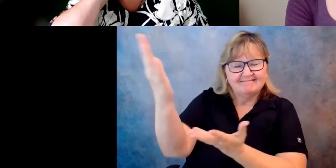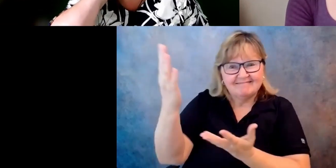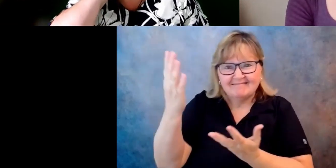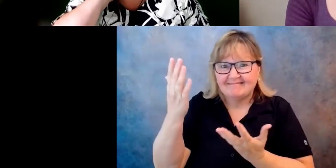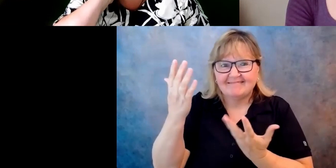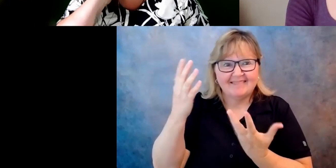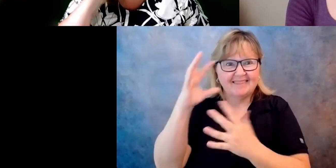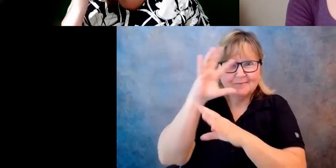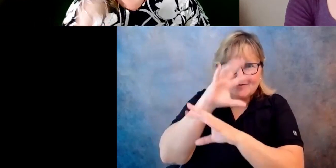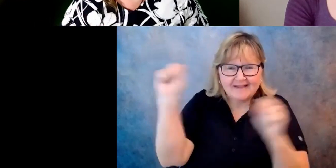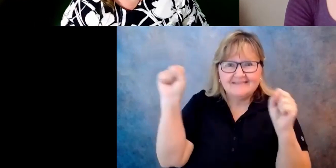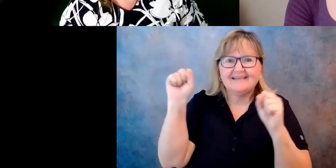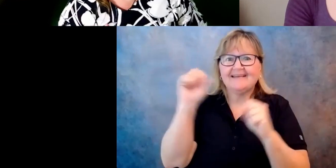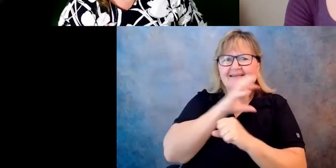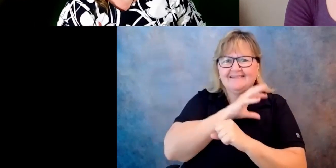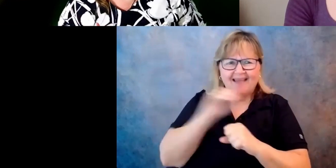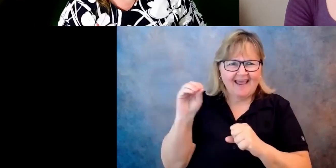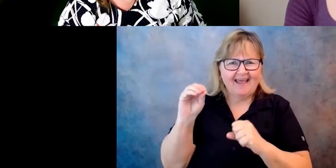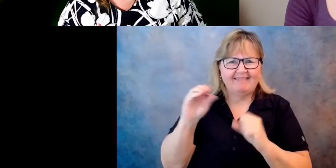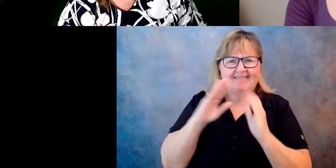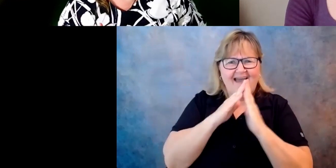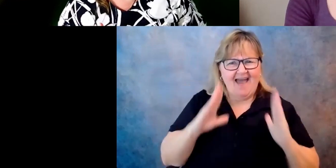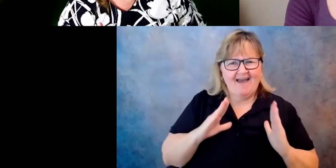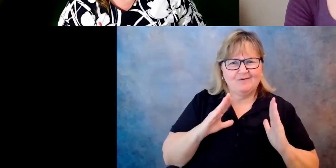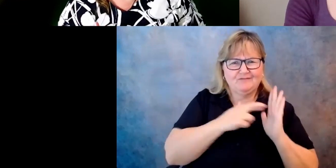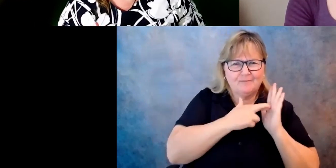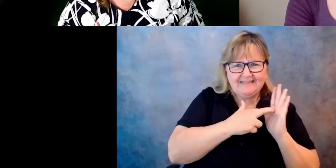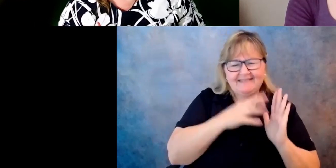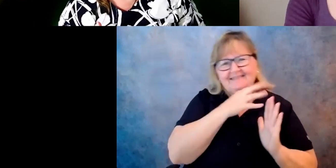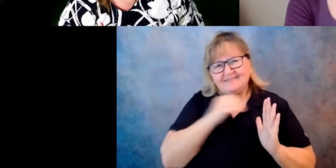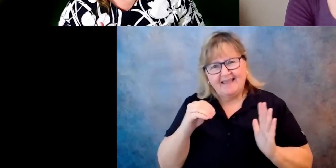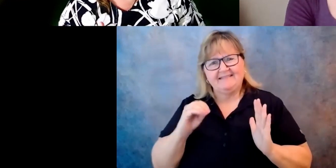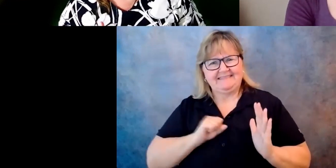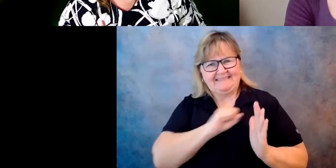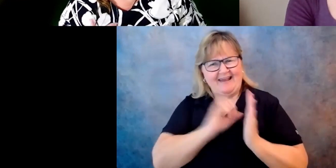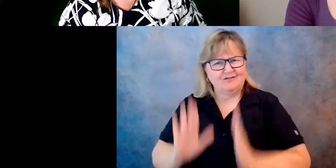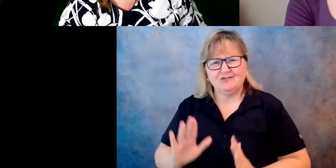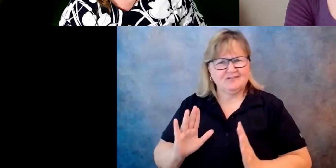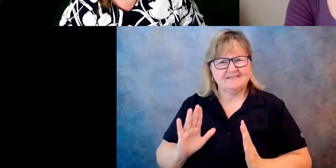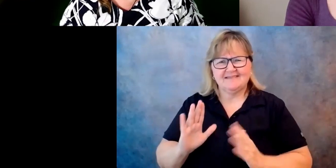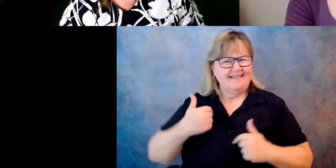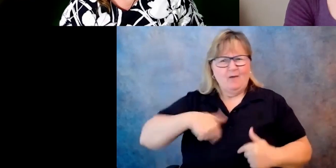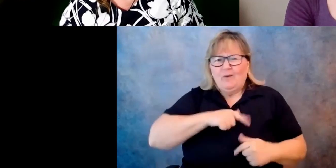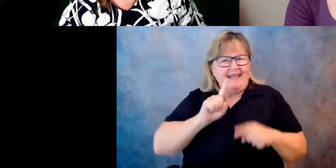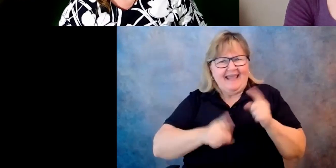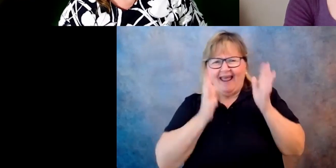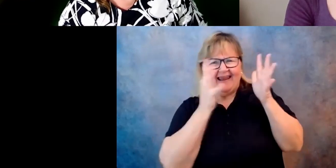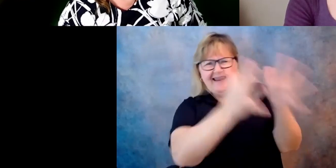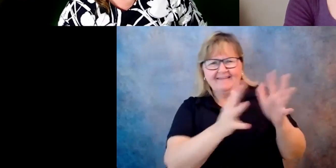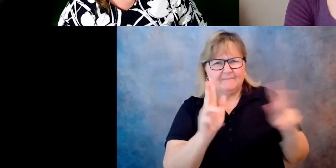Senate that we can't leave our brothers and sisters with disabilities, um, in Afghanistan behind.